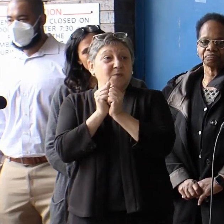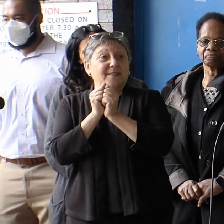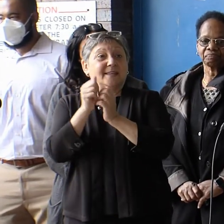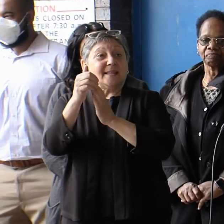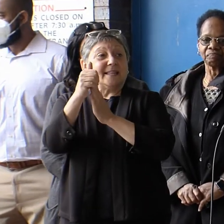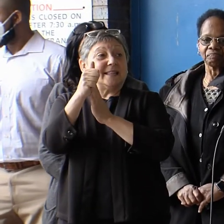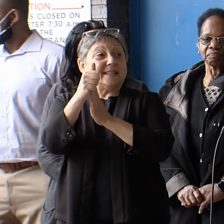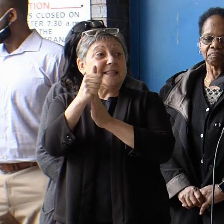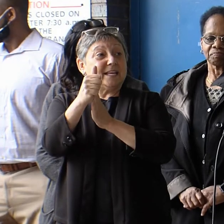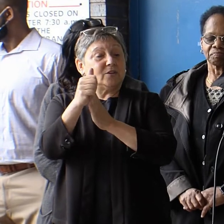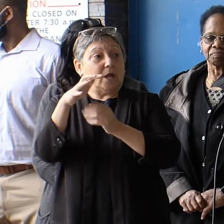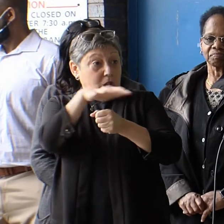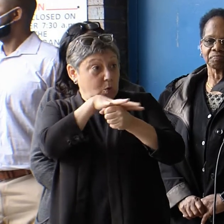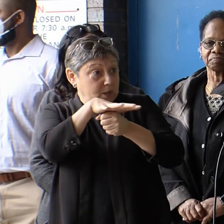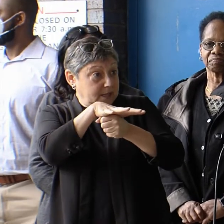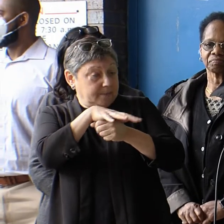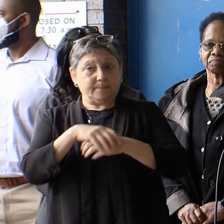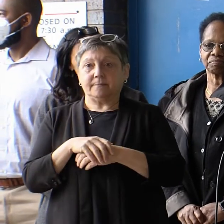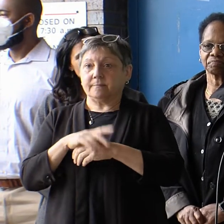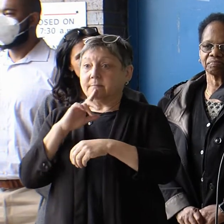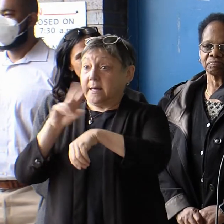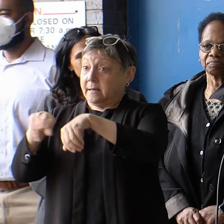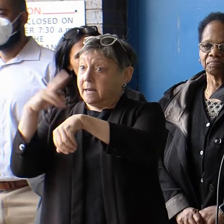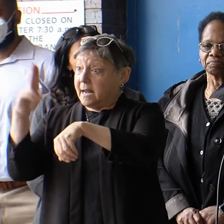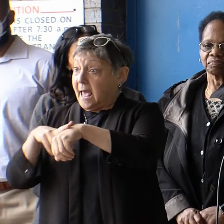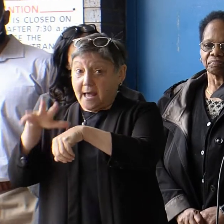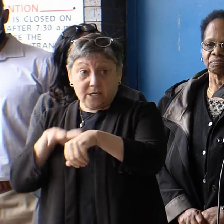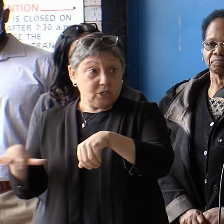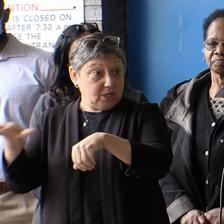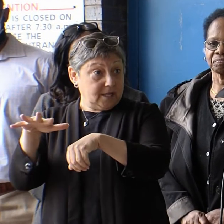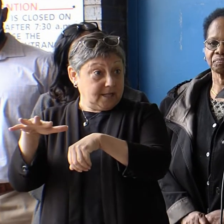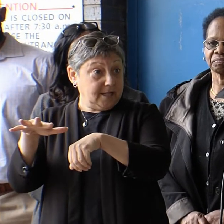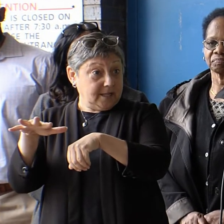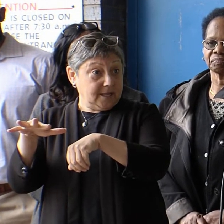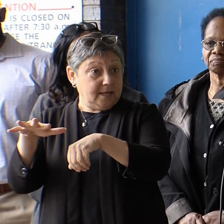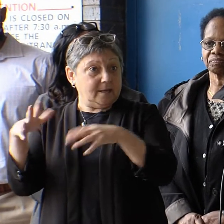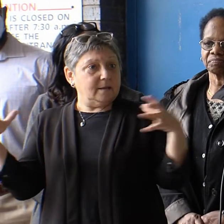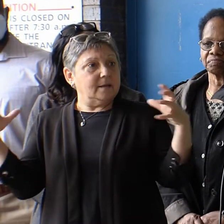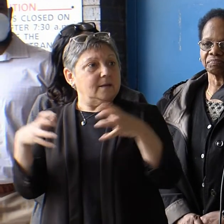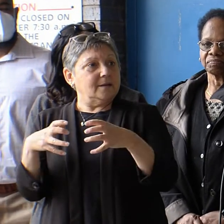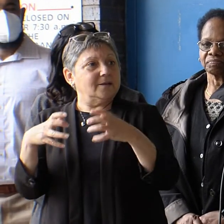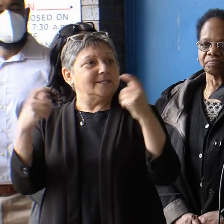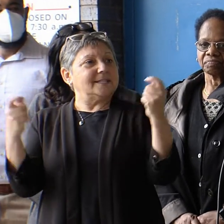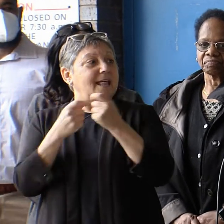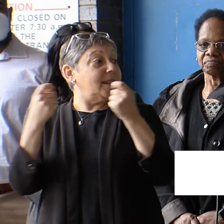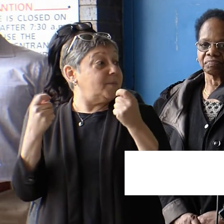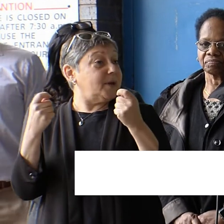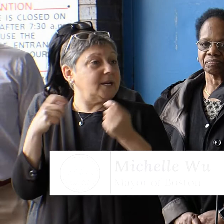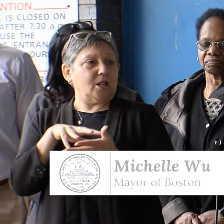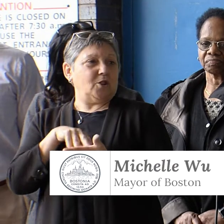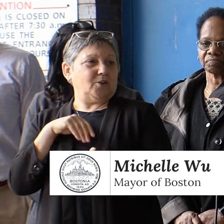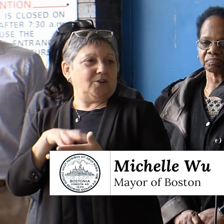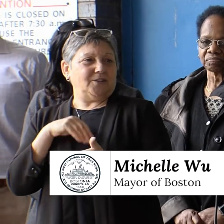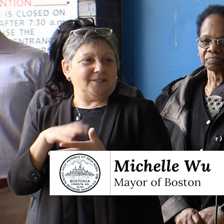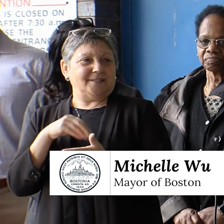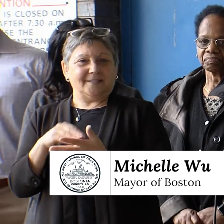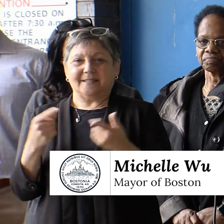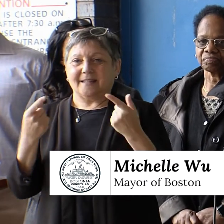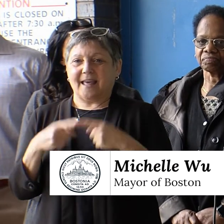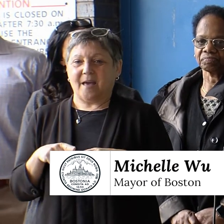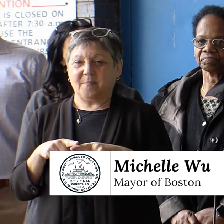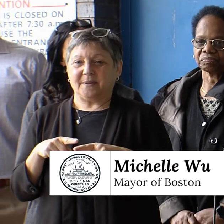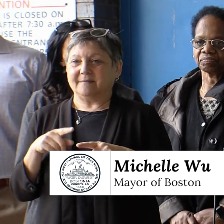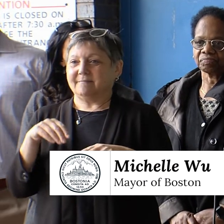locally, nationally, who are here to celebrate the learning that is happening in Boston Public